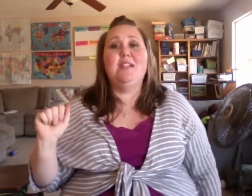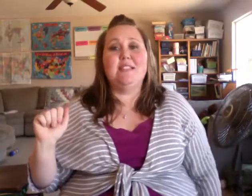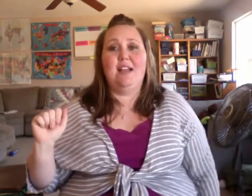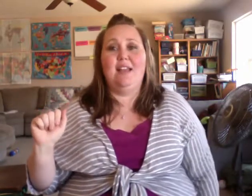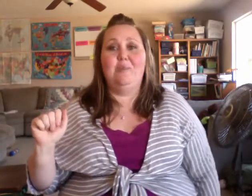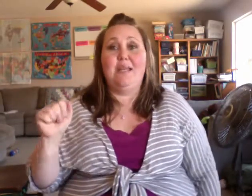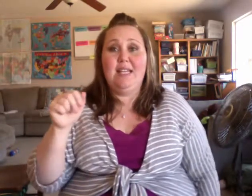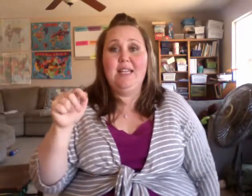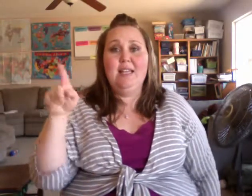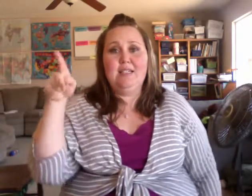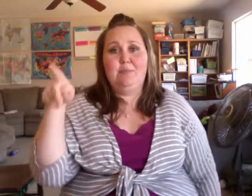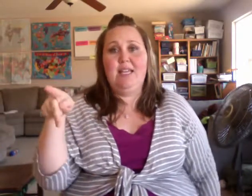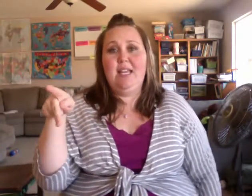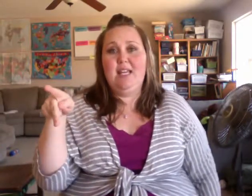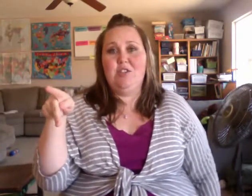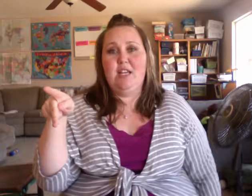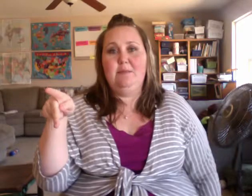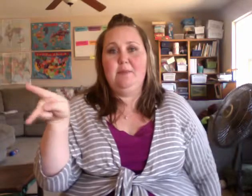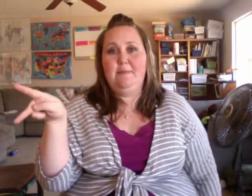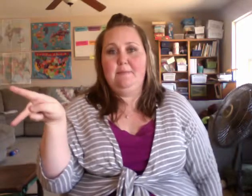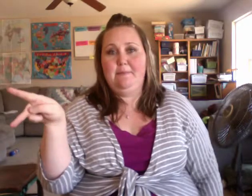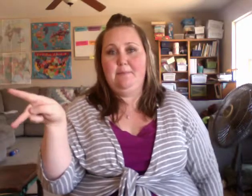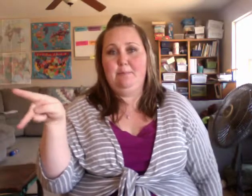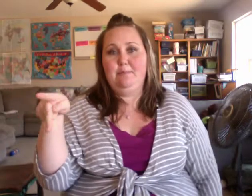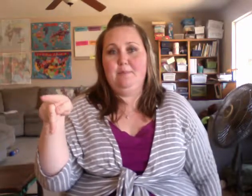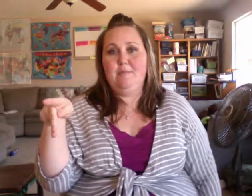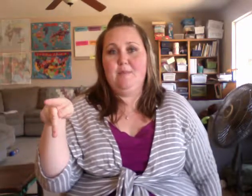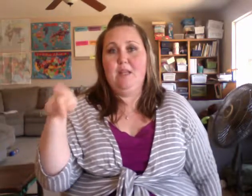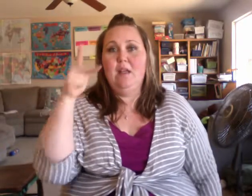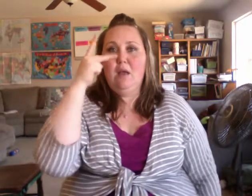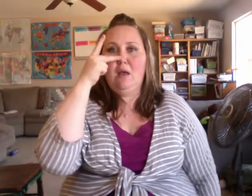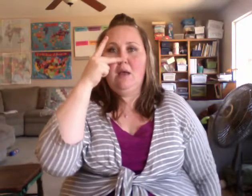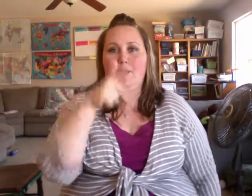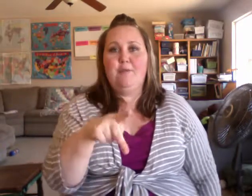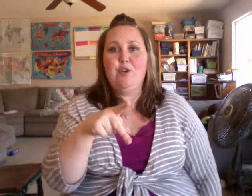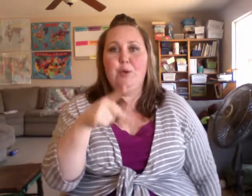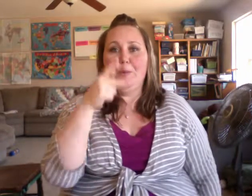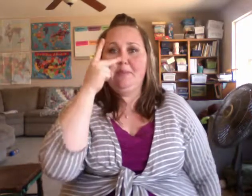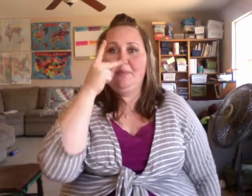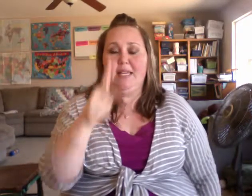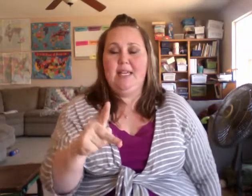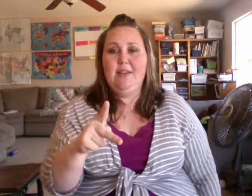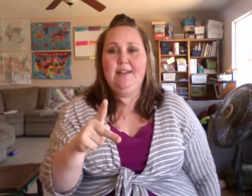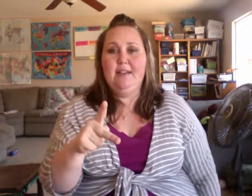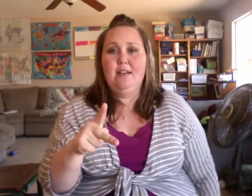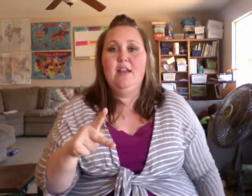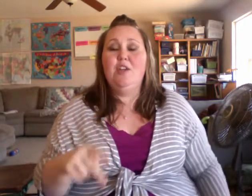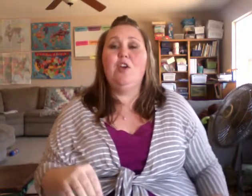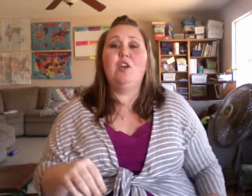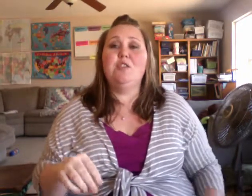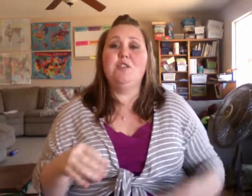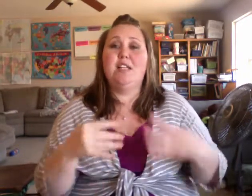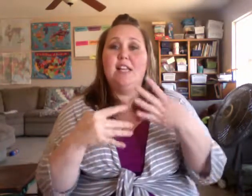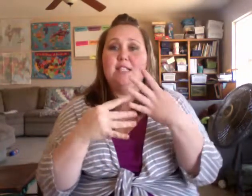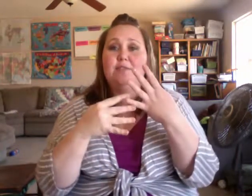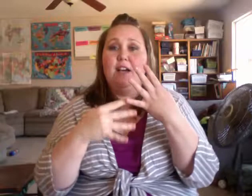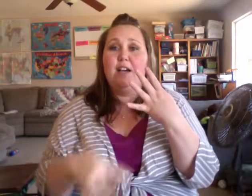can sign P. It's a P handshape. Coming off your nose. P. You can also use a classifier